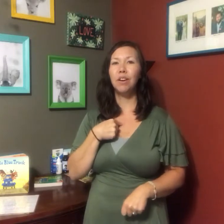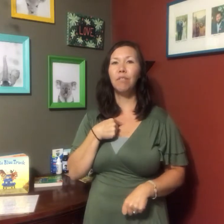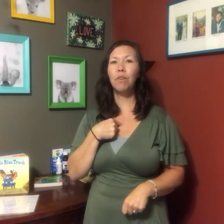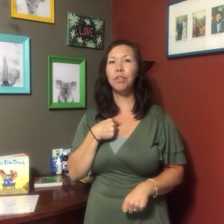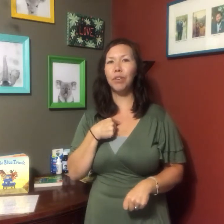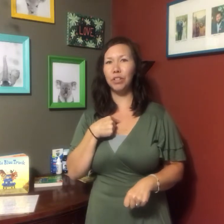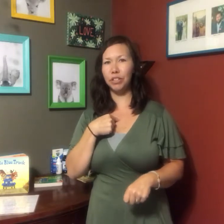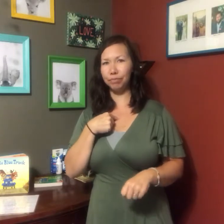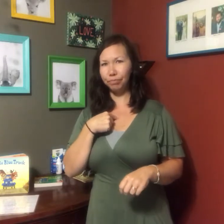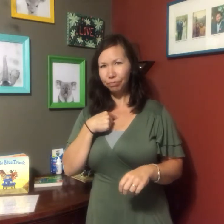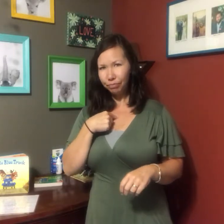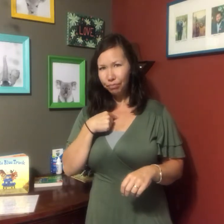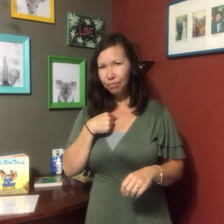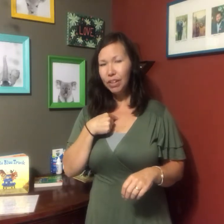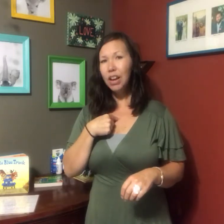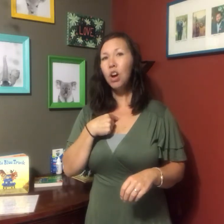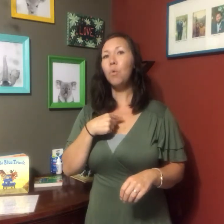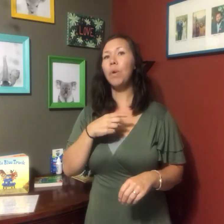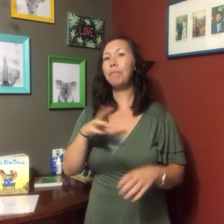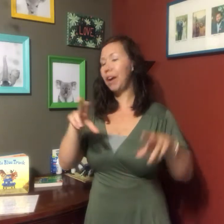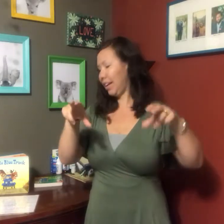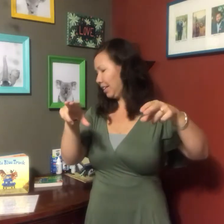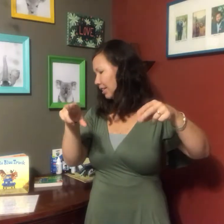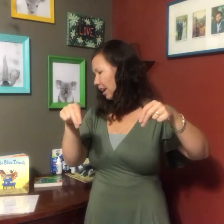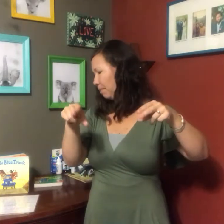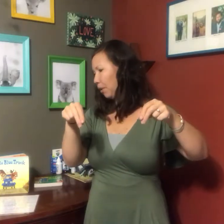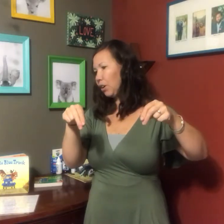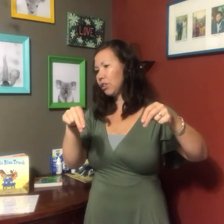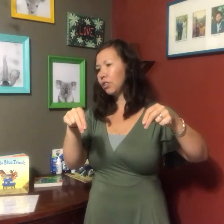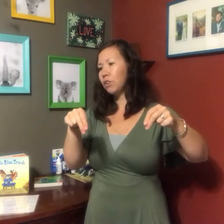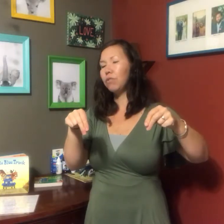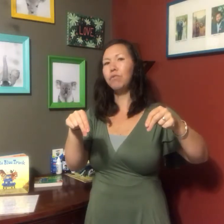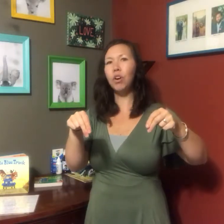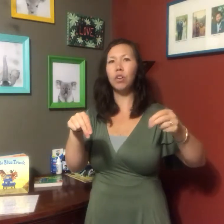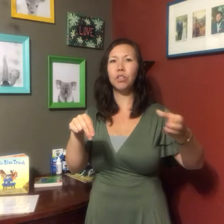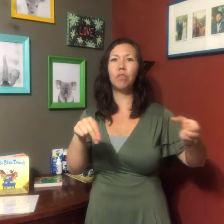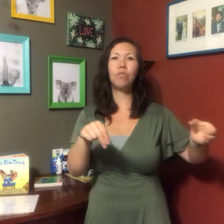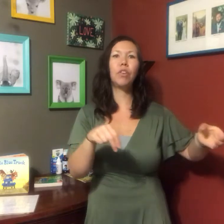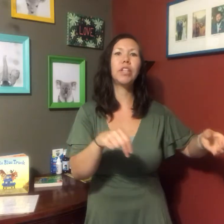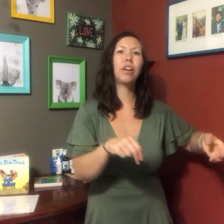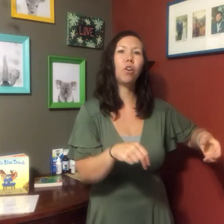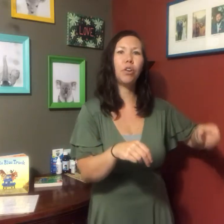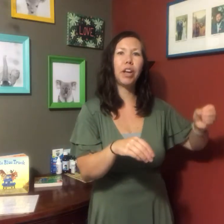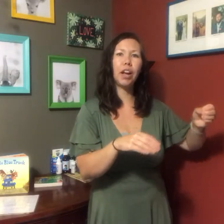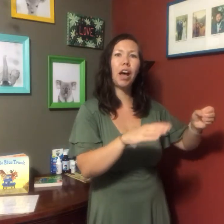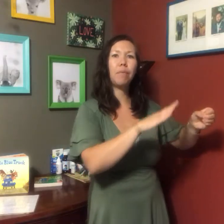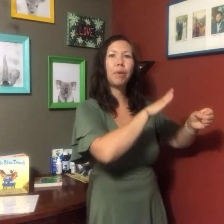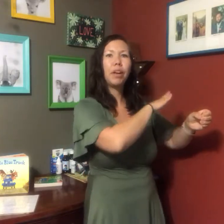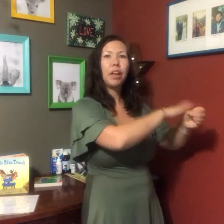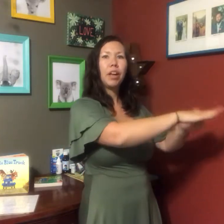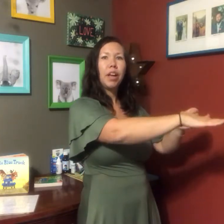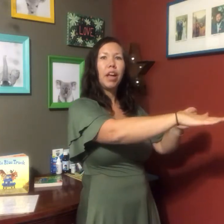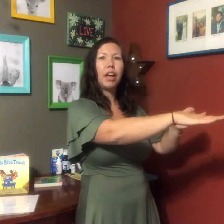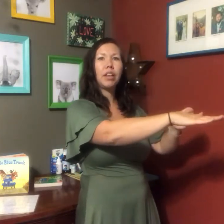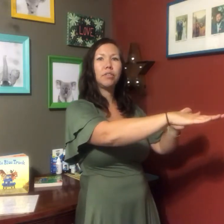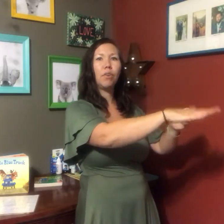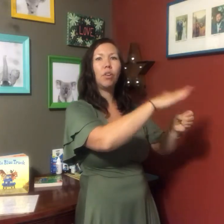Fourth verse, when my diaper's full. So full is like you're holding a cup and it's full.